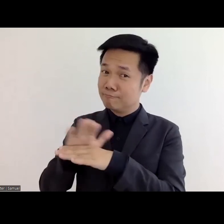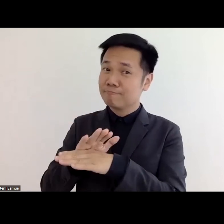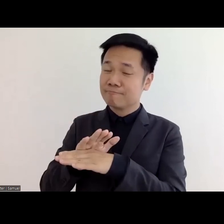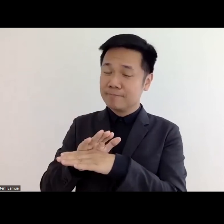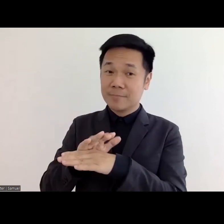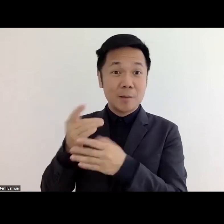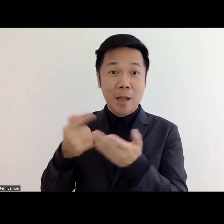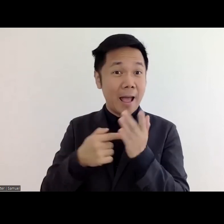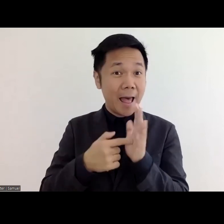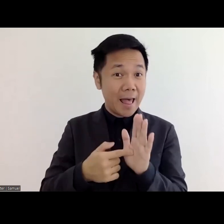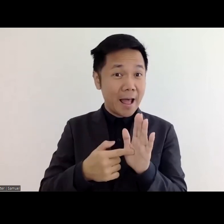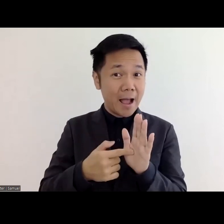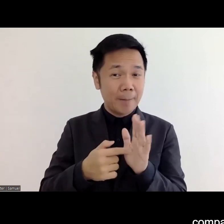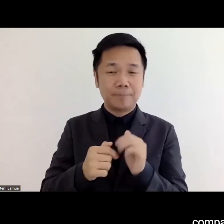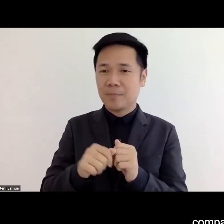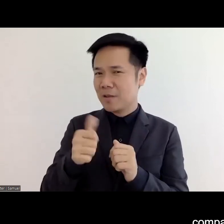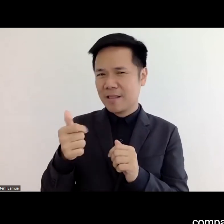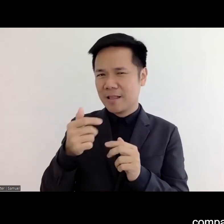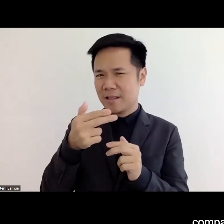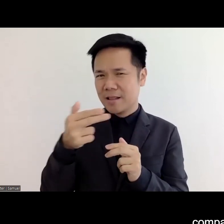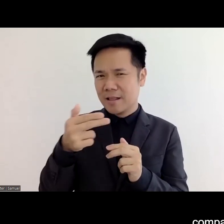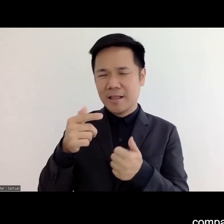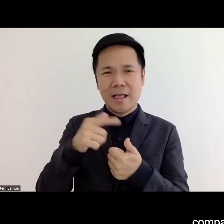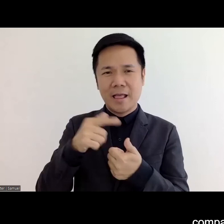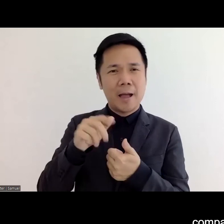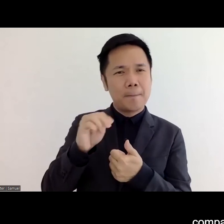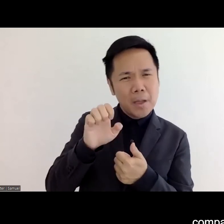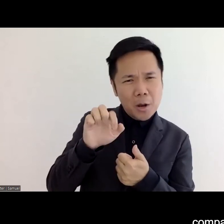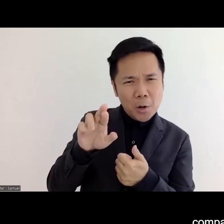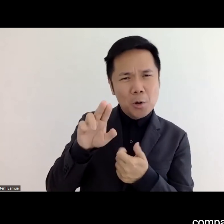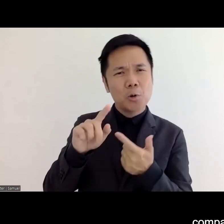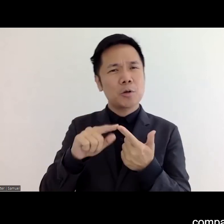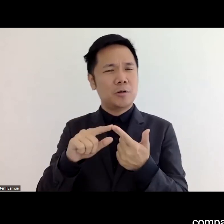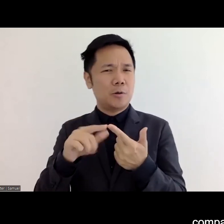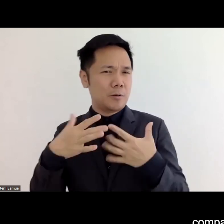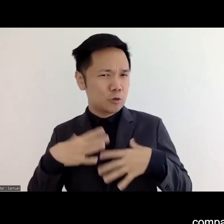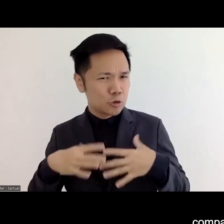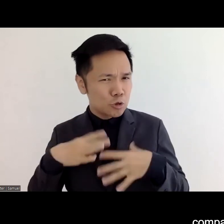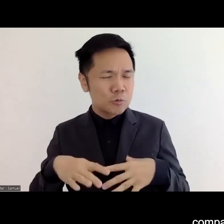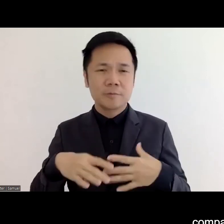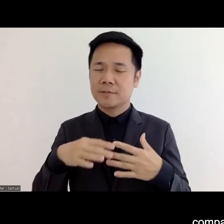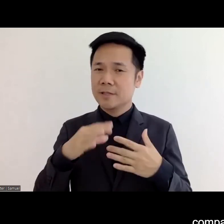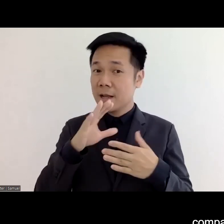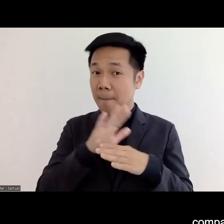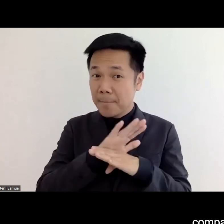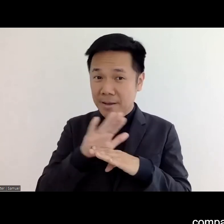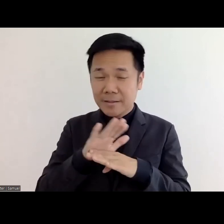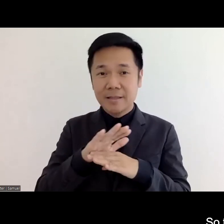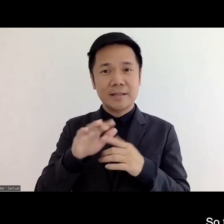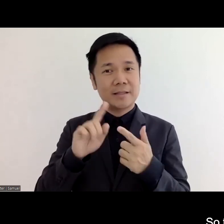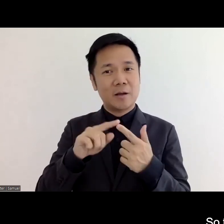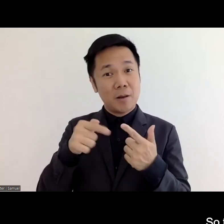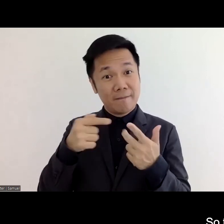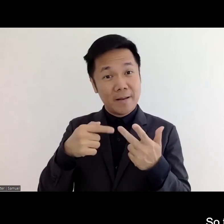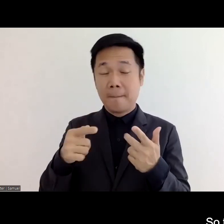of like dill mart the tea company uh emma's that does like garments you know uh and apparel and things like that